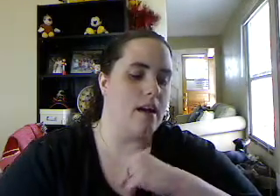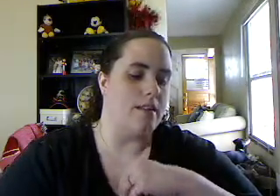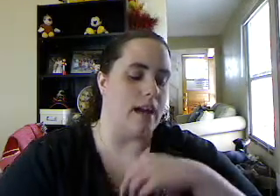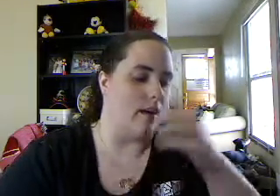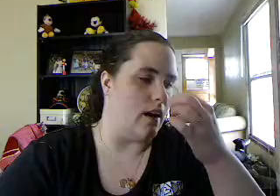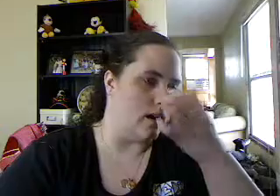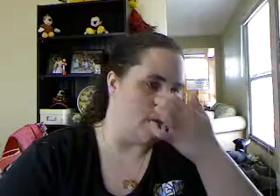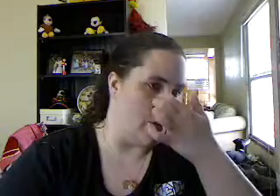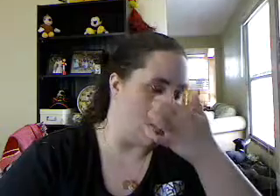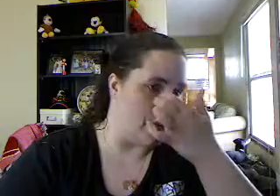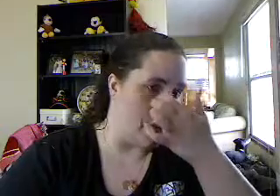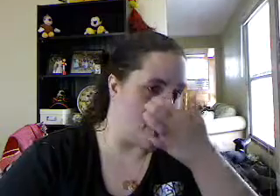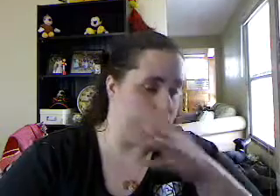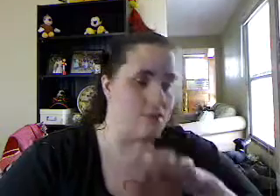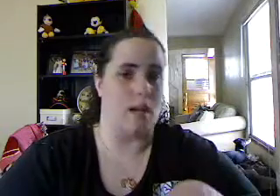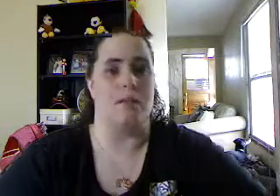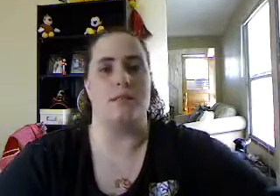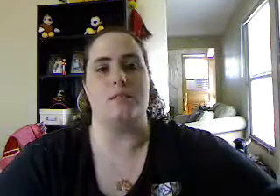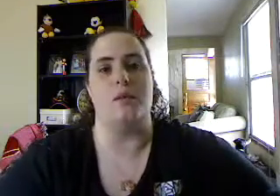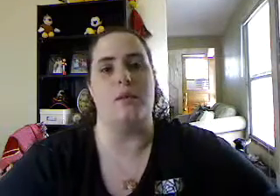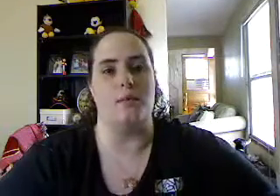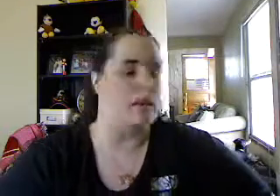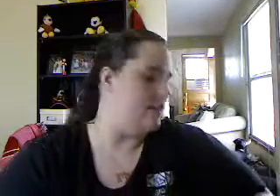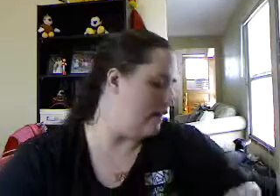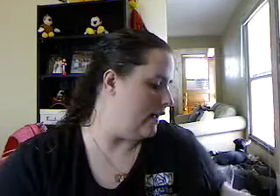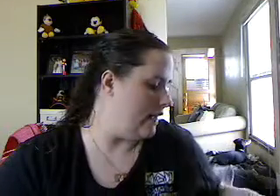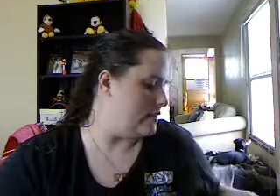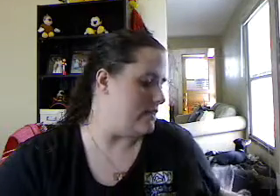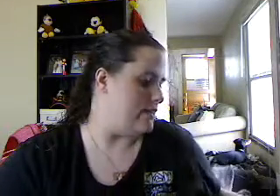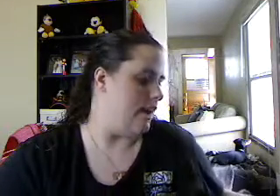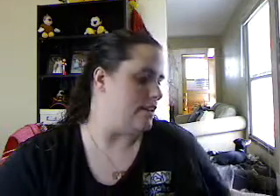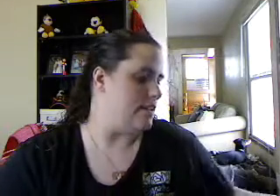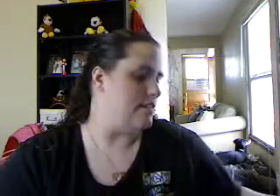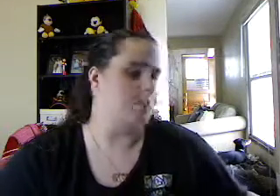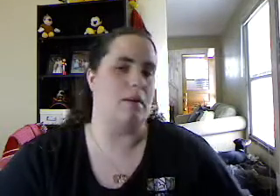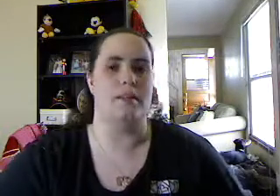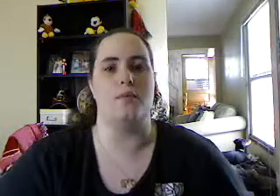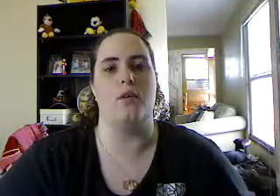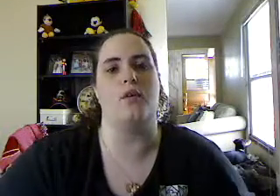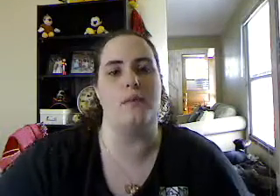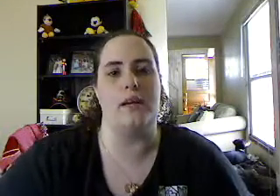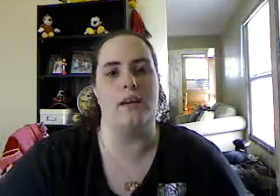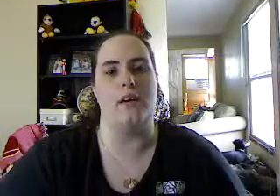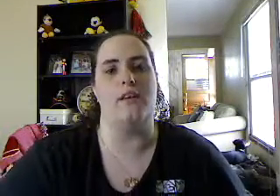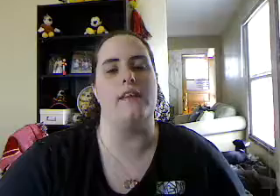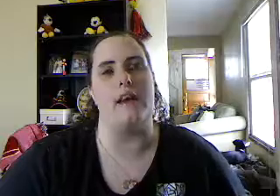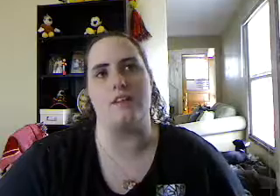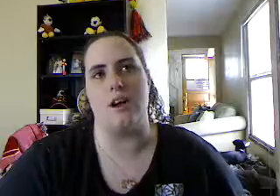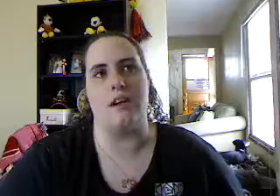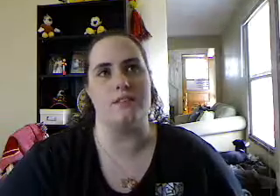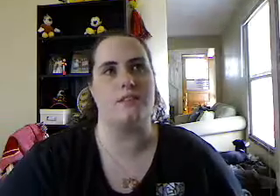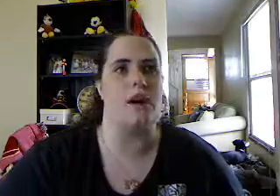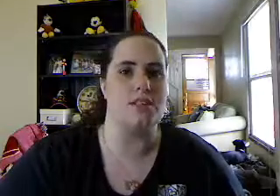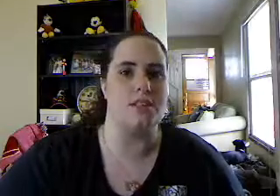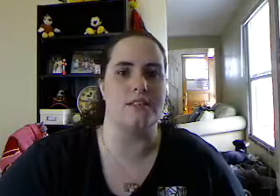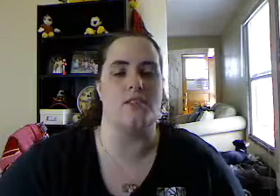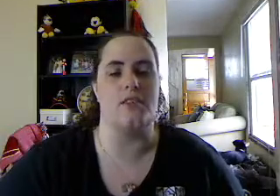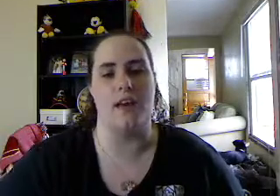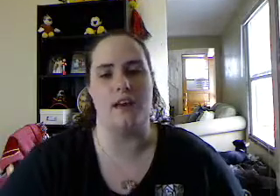But then, you know, both doctors came in and spoke with me. The anesthesiologist came in and spoke with me. You know, they asked you all kinds of questions. If you had